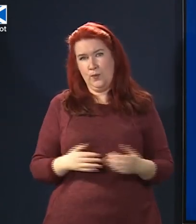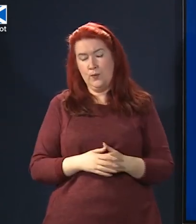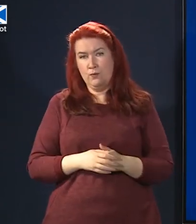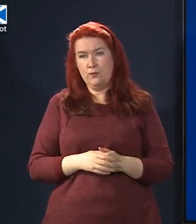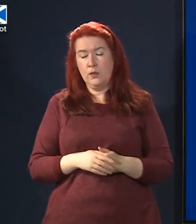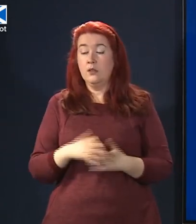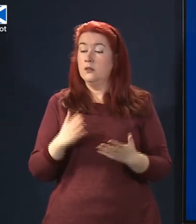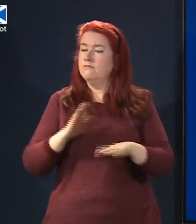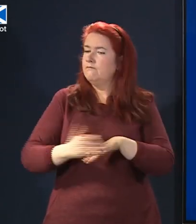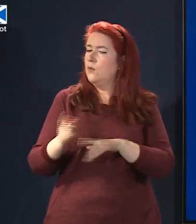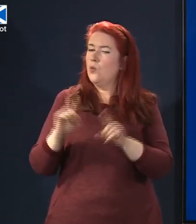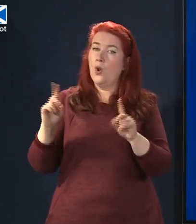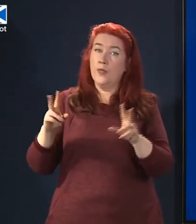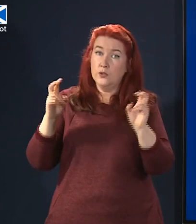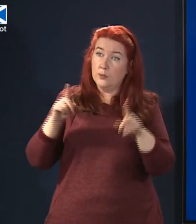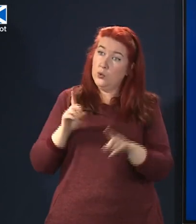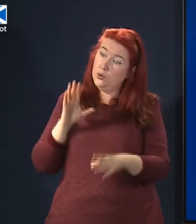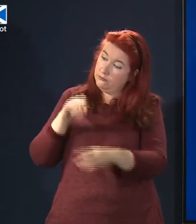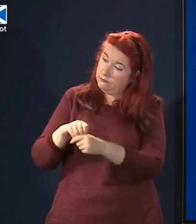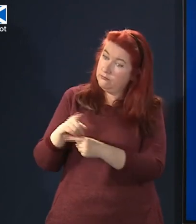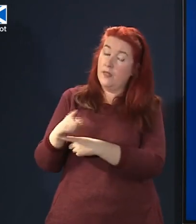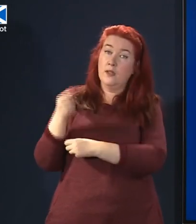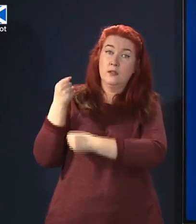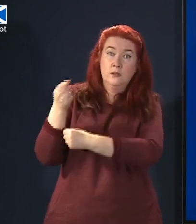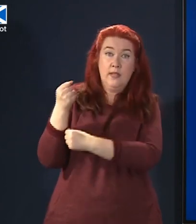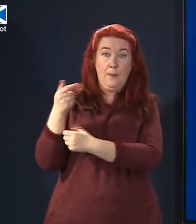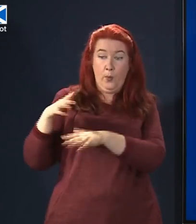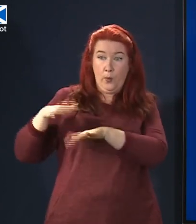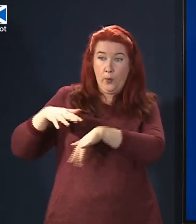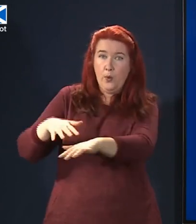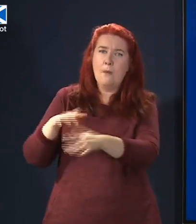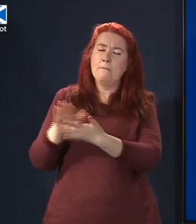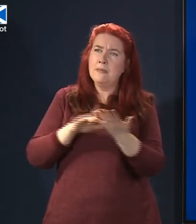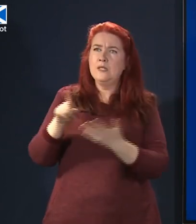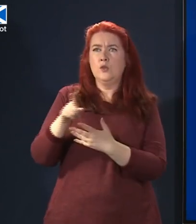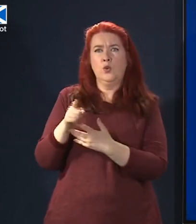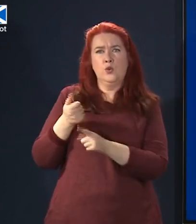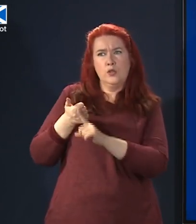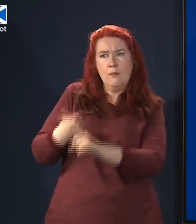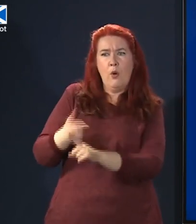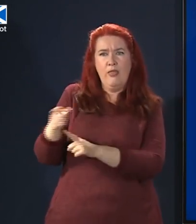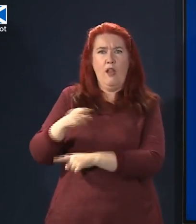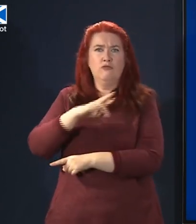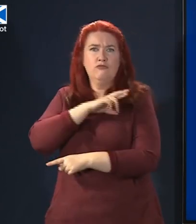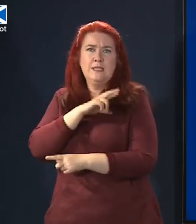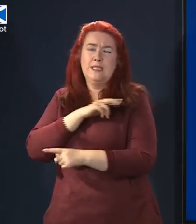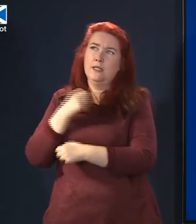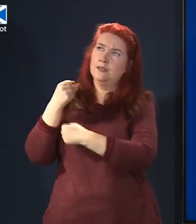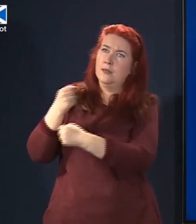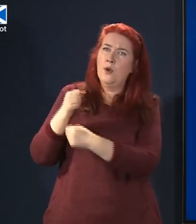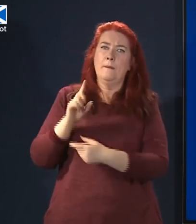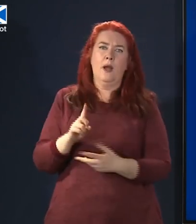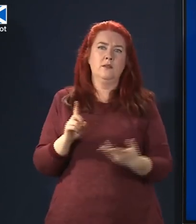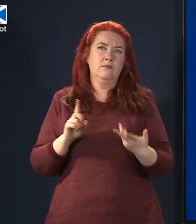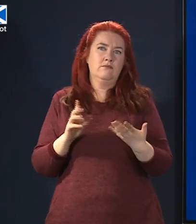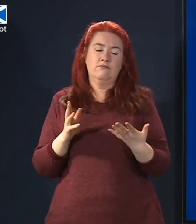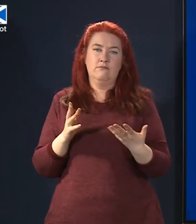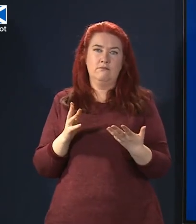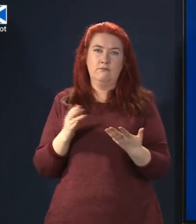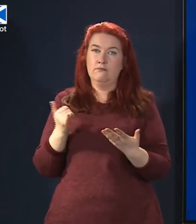subject matter is, you are expressing views and standing up for causes that are important to you. If we take the view that if there are